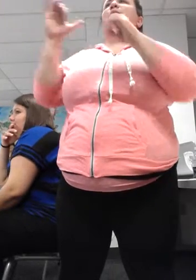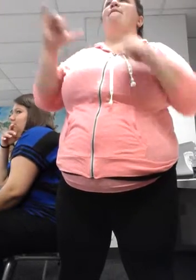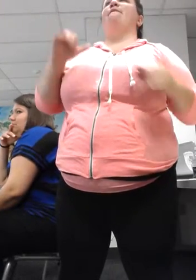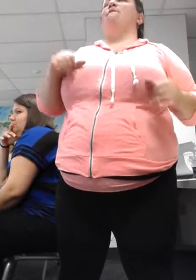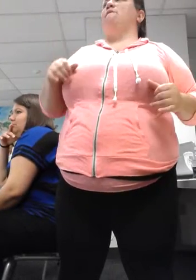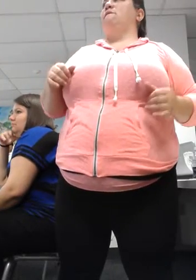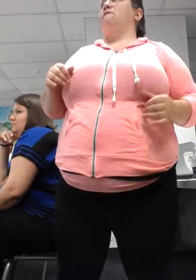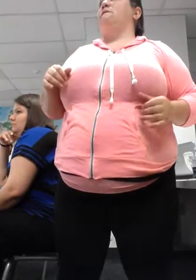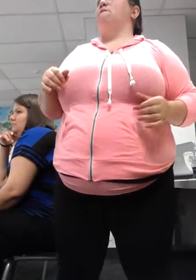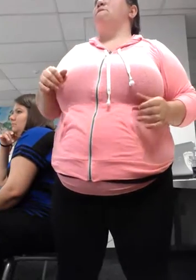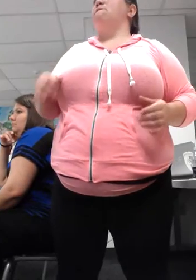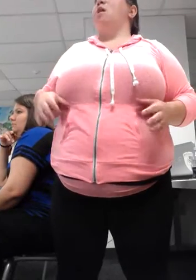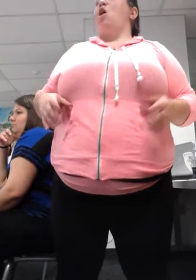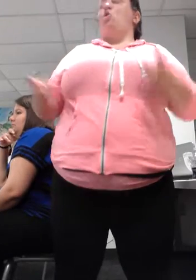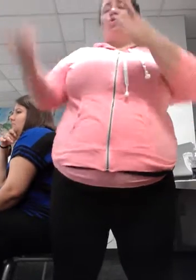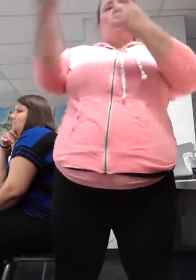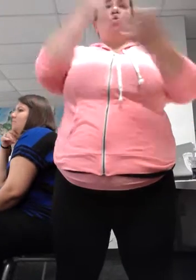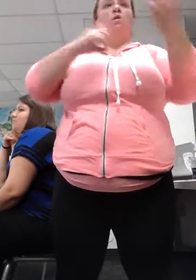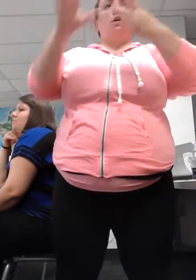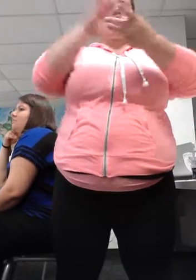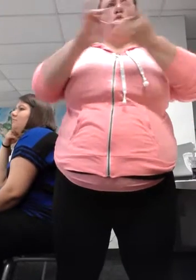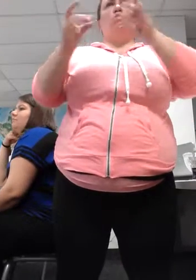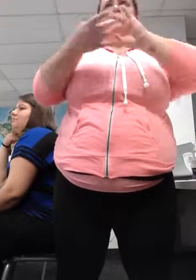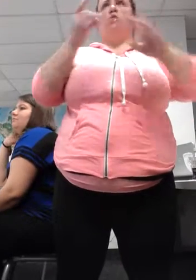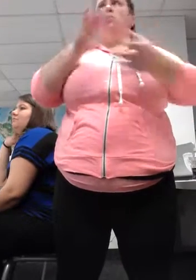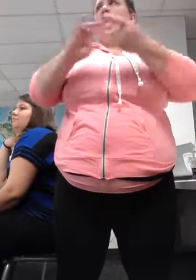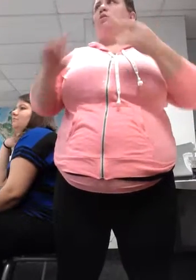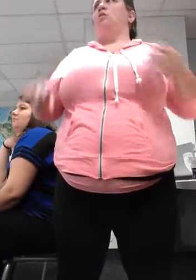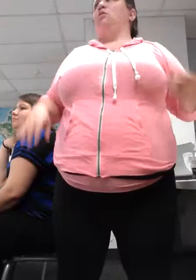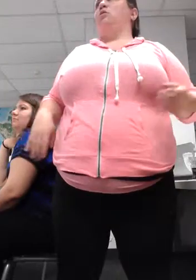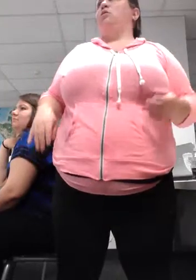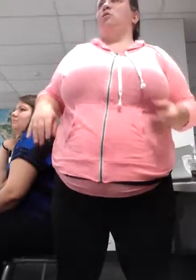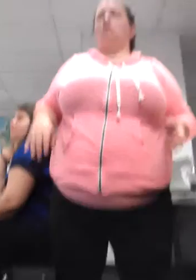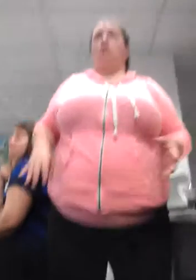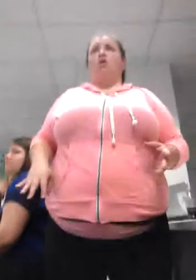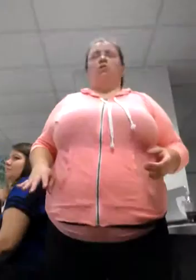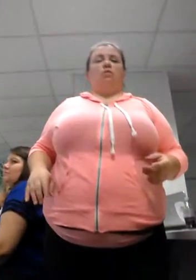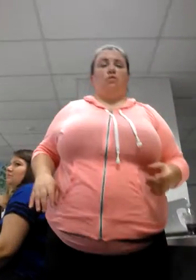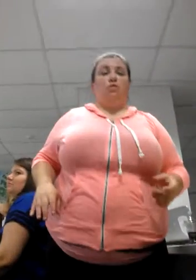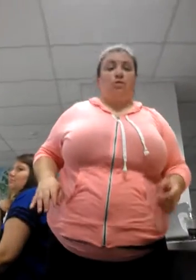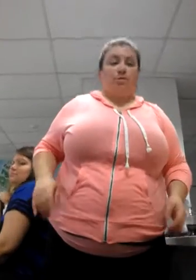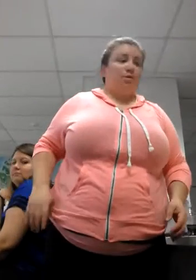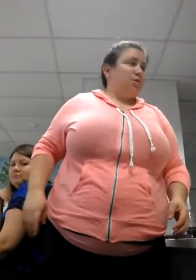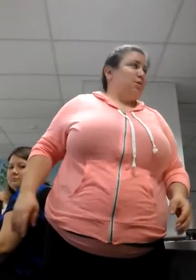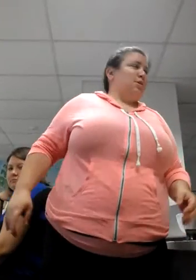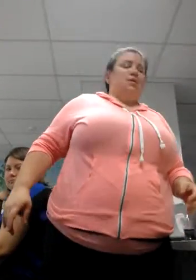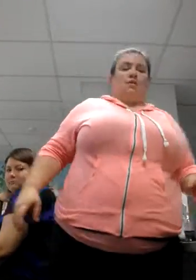Questions? Comments? Concerns? Class is over. You can stop recording. The last one. The last